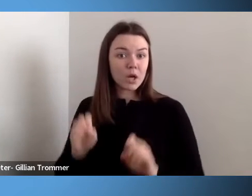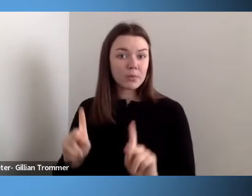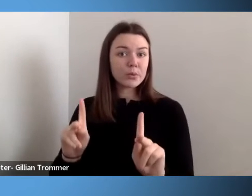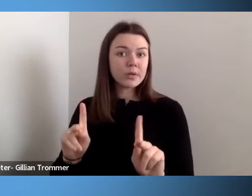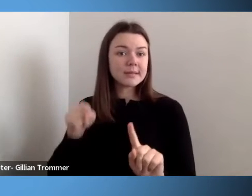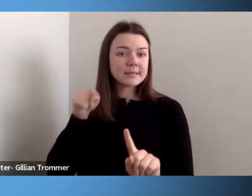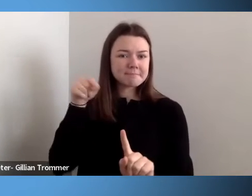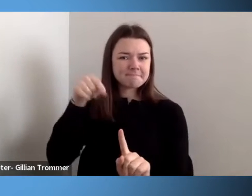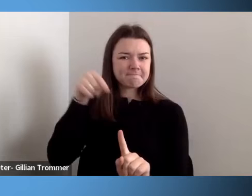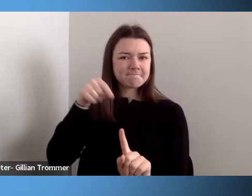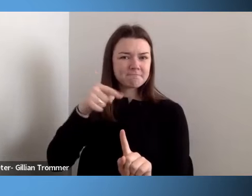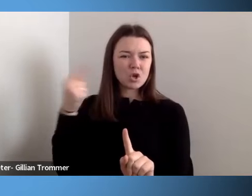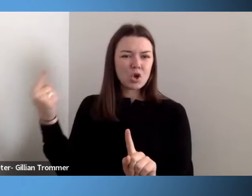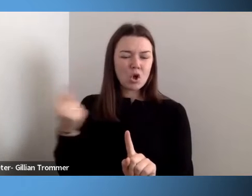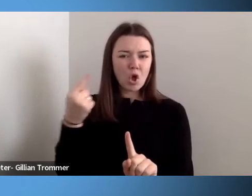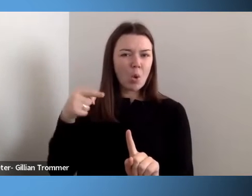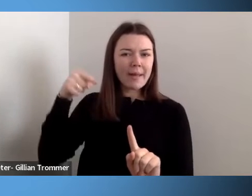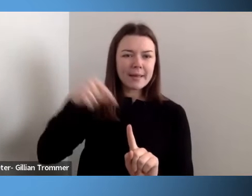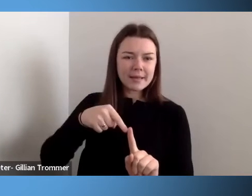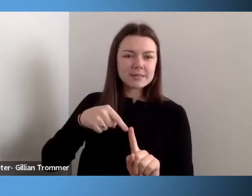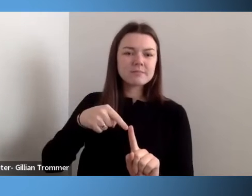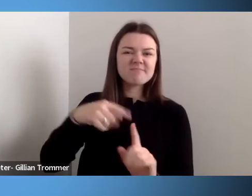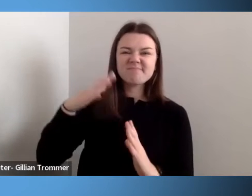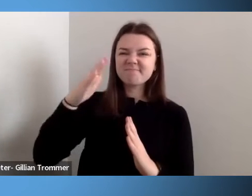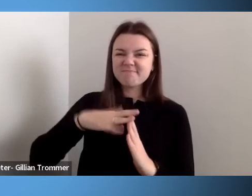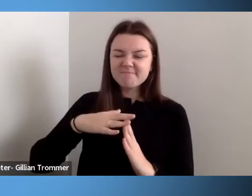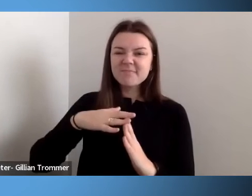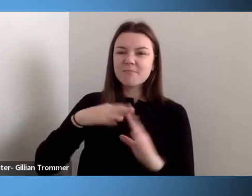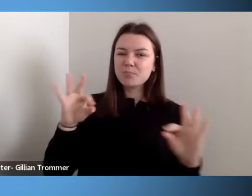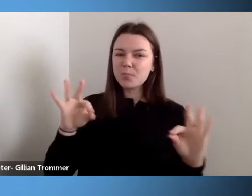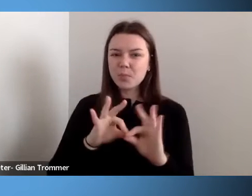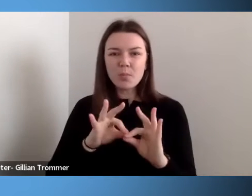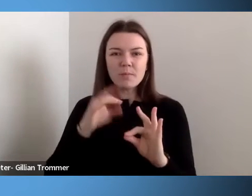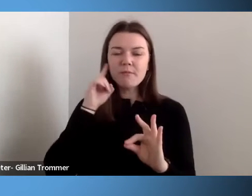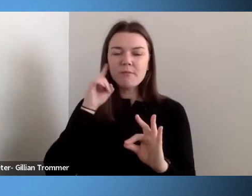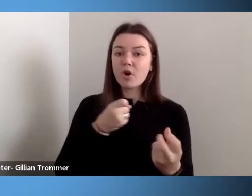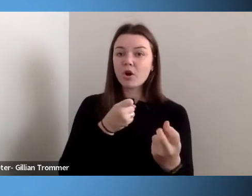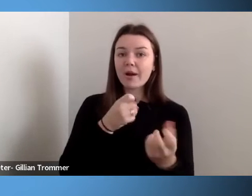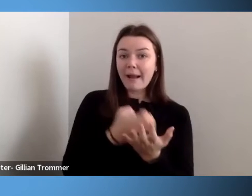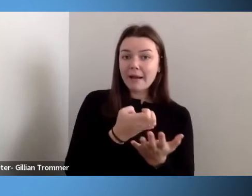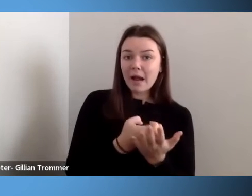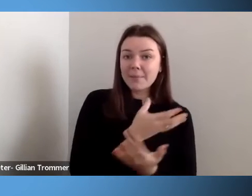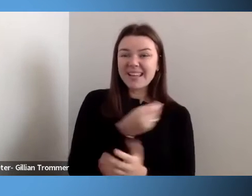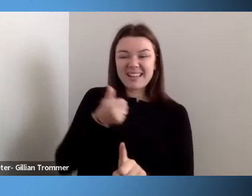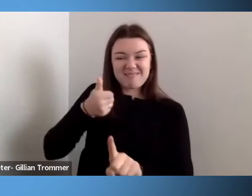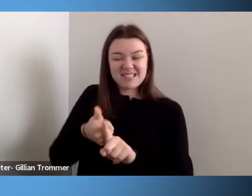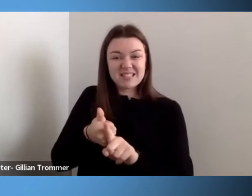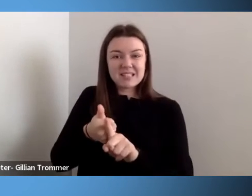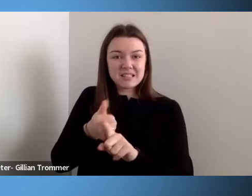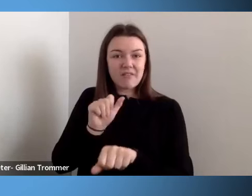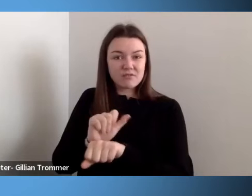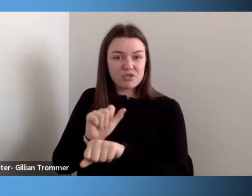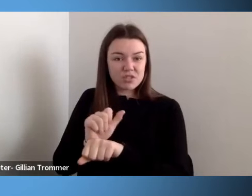a springboard to economic and self-sufficiency. We must endeavor to raise that